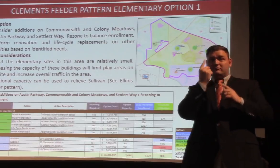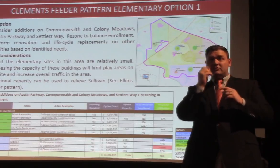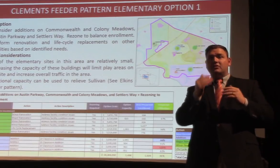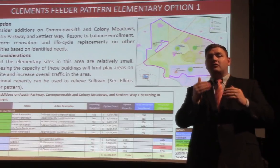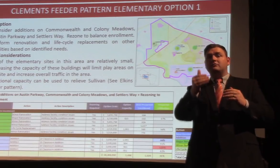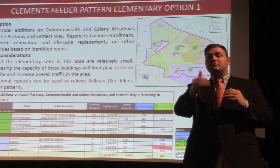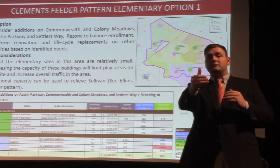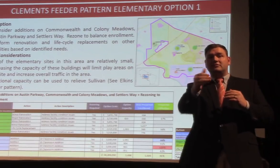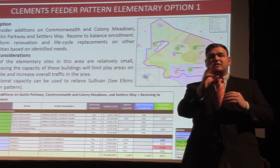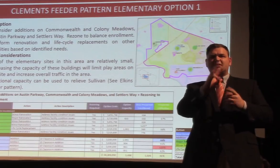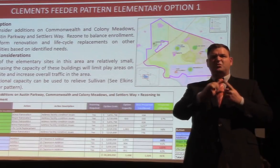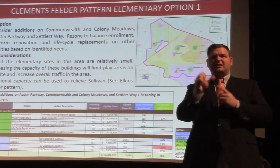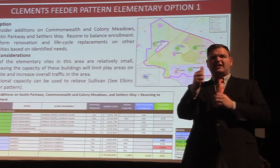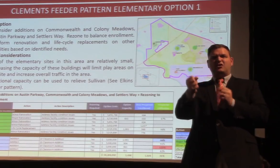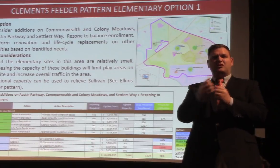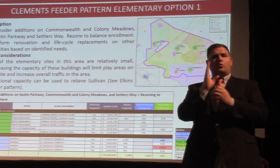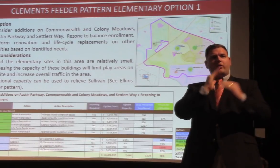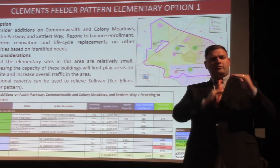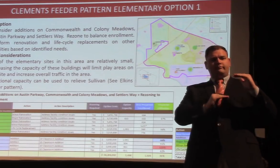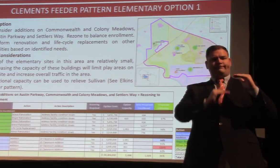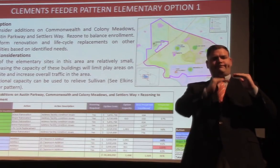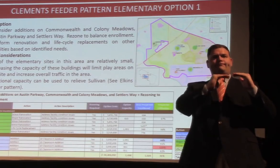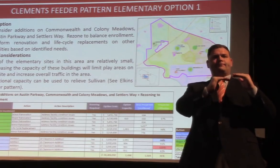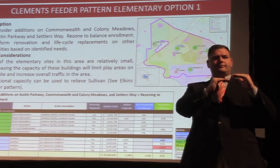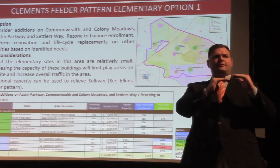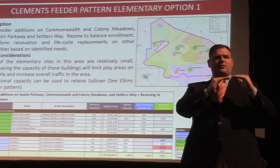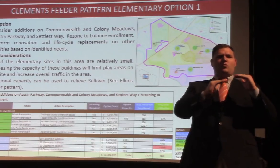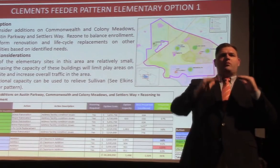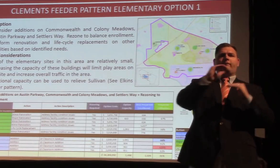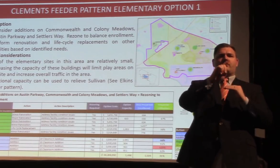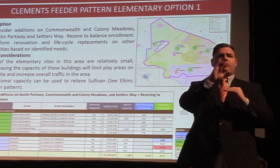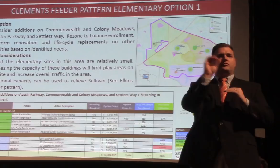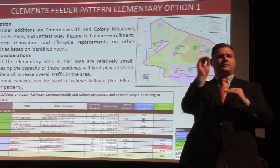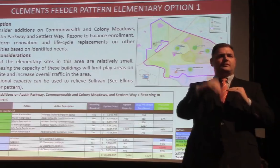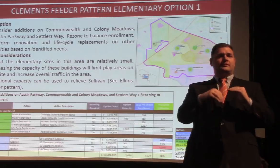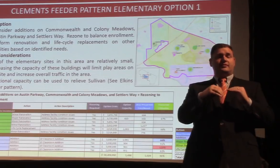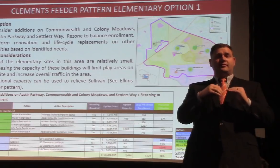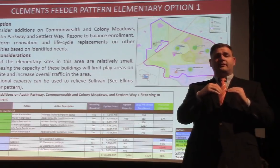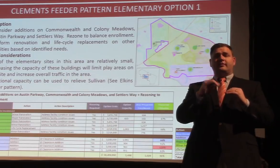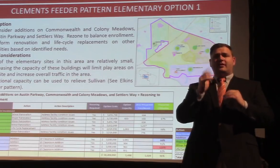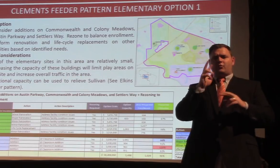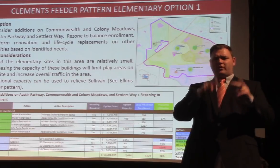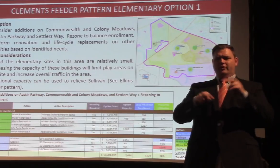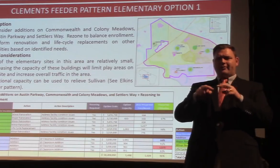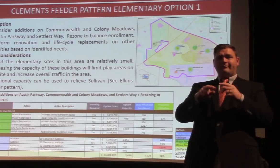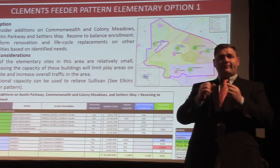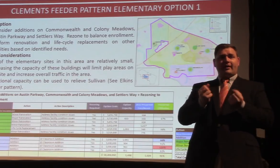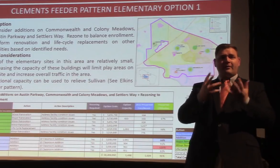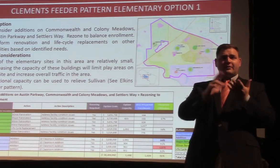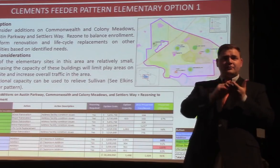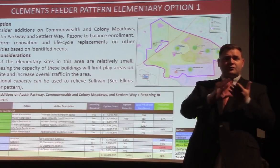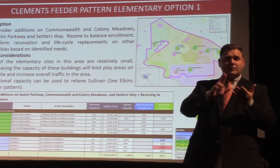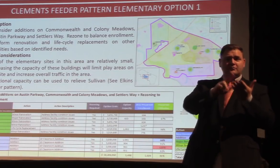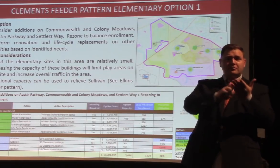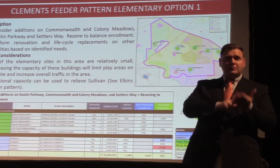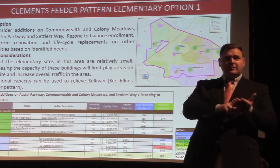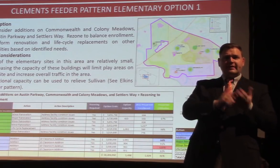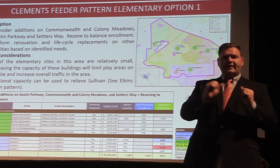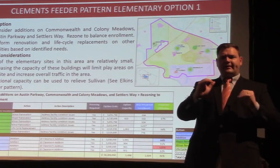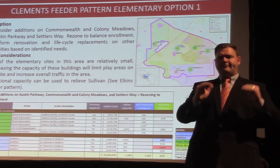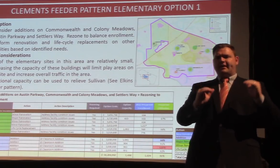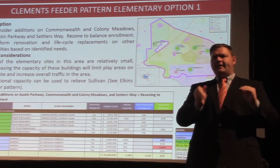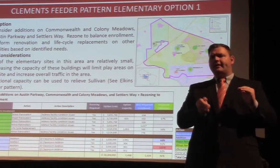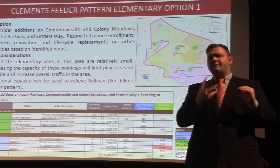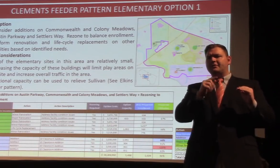ten it's going to get there. And so it's just one of those considerations that as we're looking at possibly balancing enrollment in this area, maybe look at, hey, is there